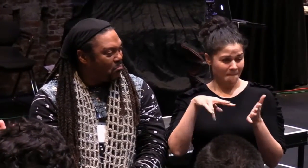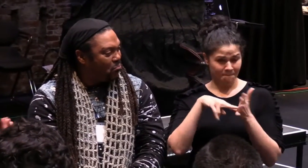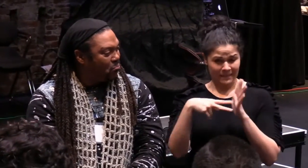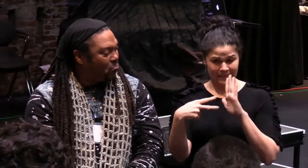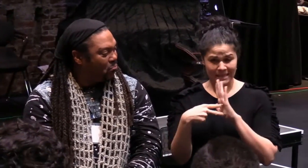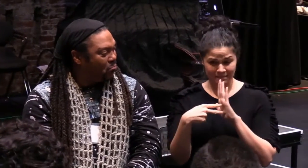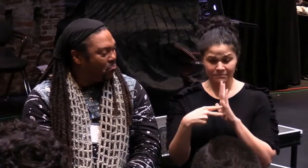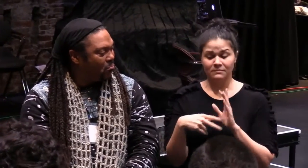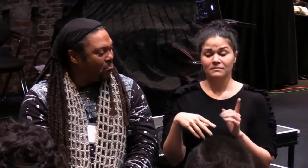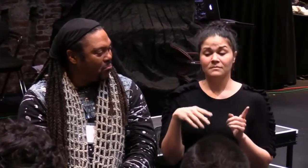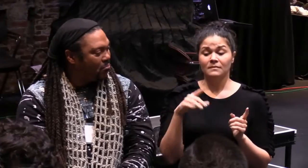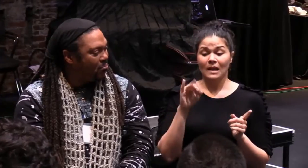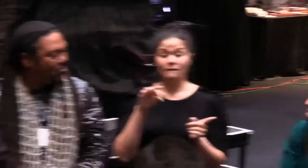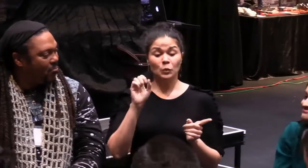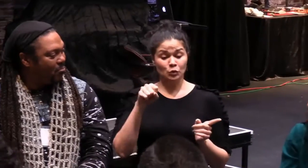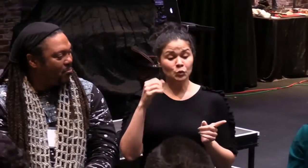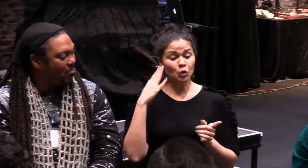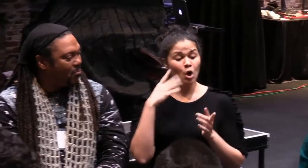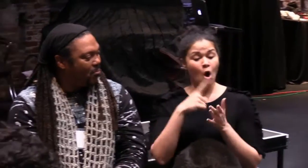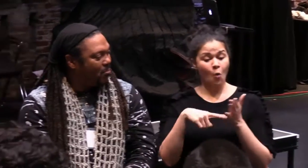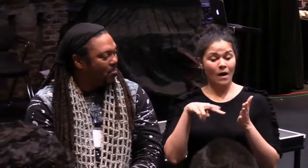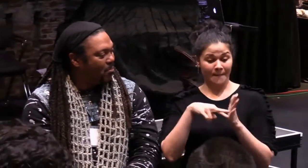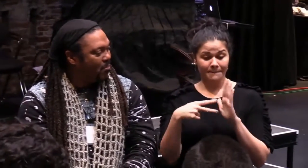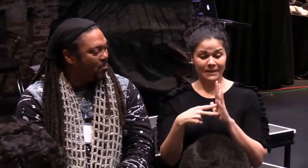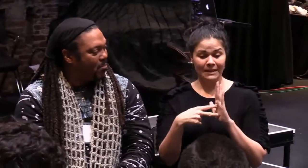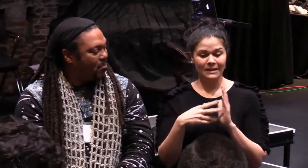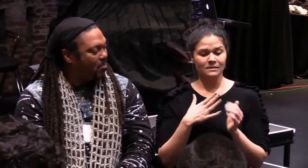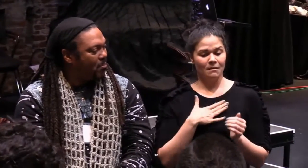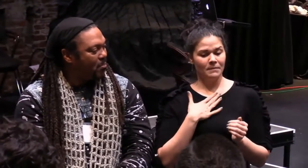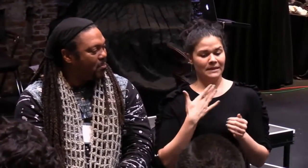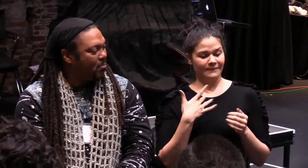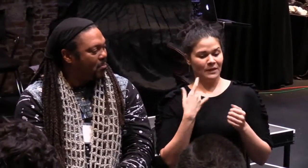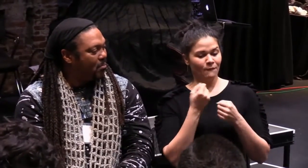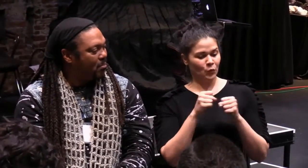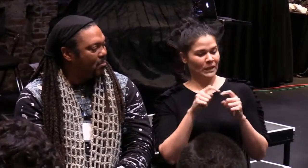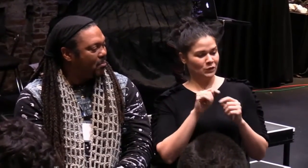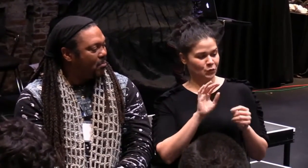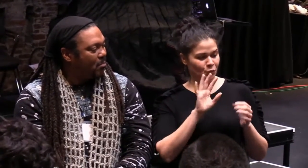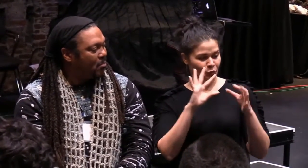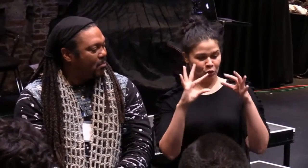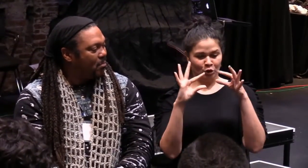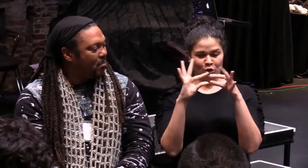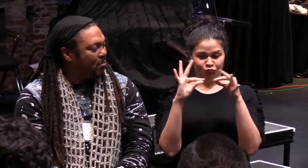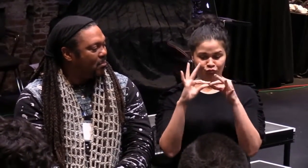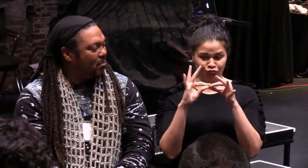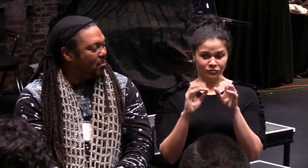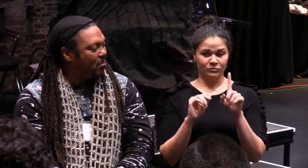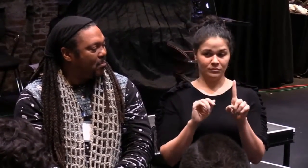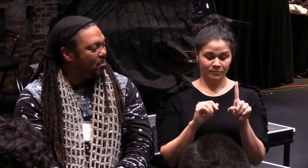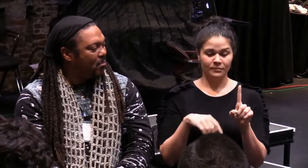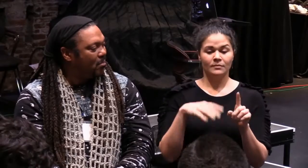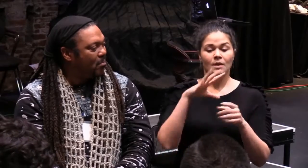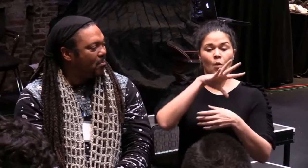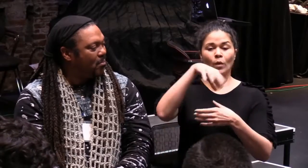Inspiration So, that may be unfamiliar to some what inspiration porn means, but I feel safe,